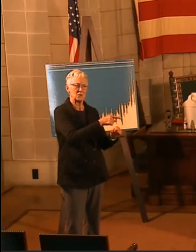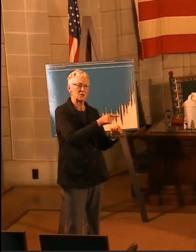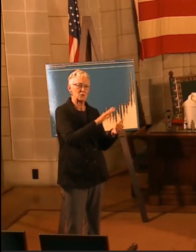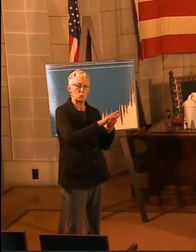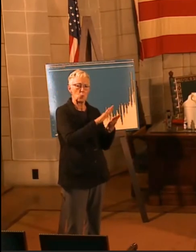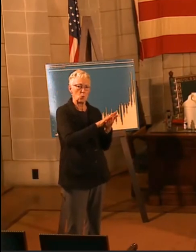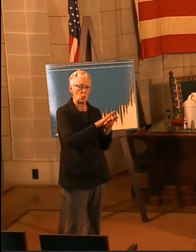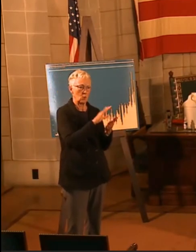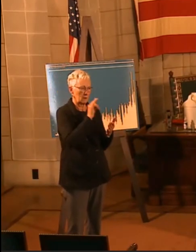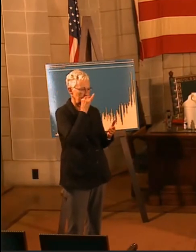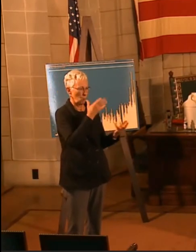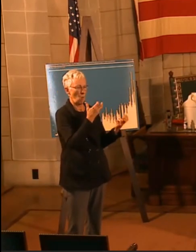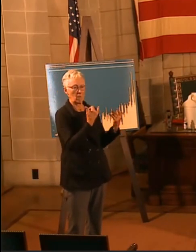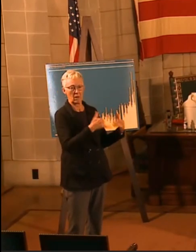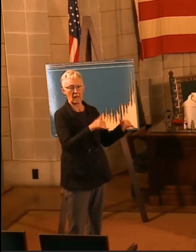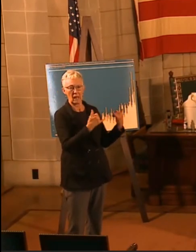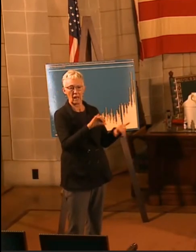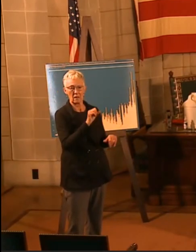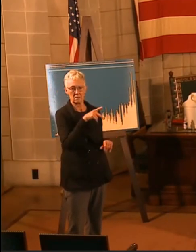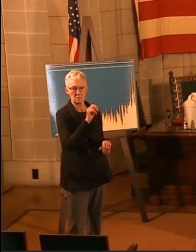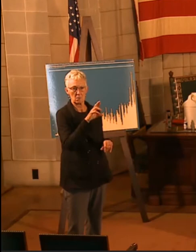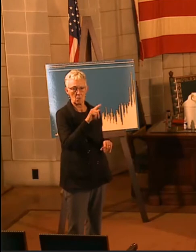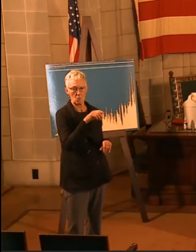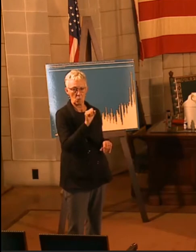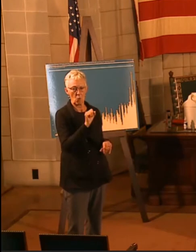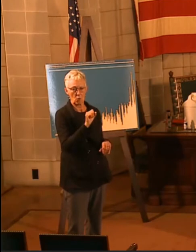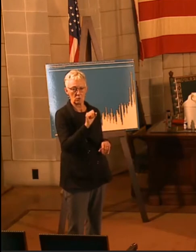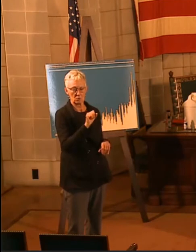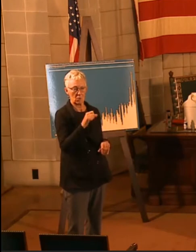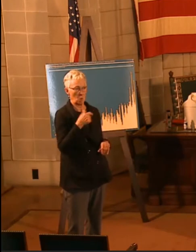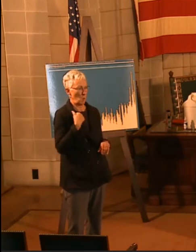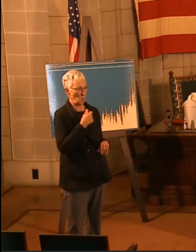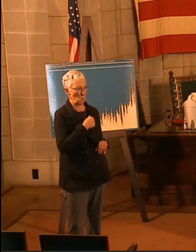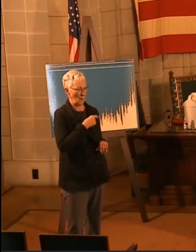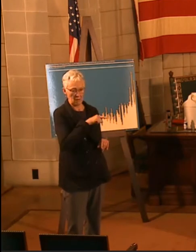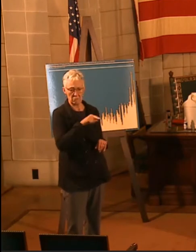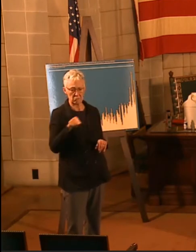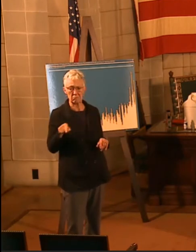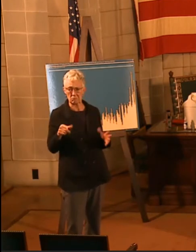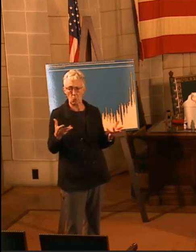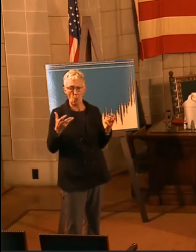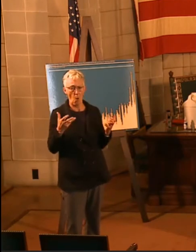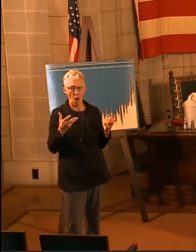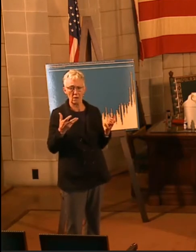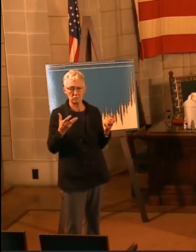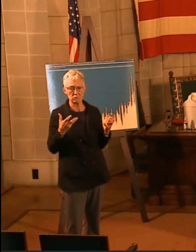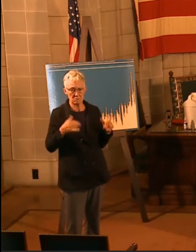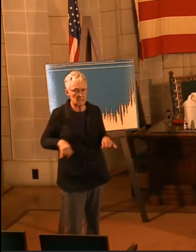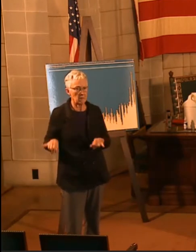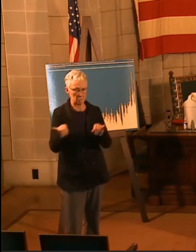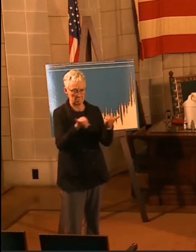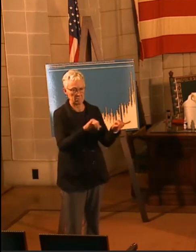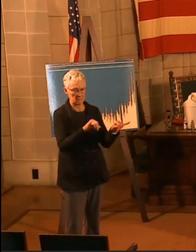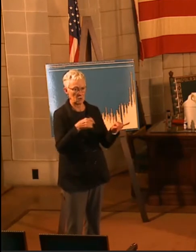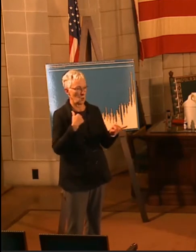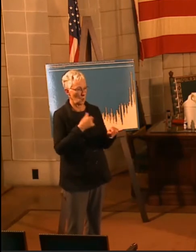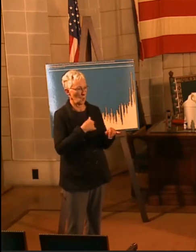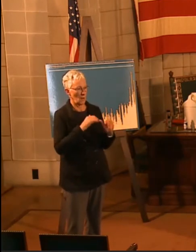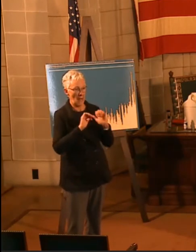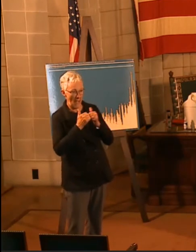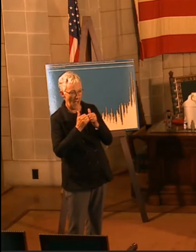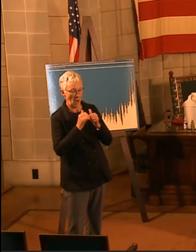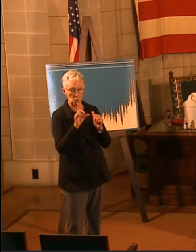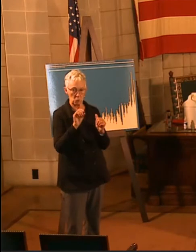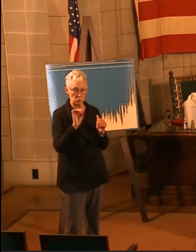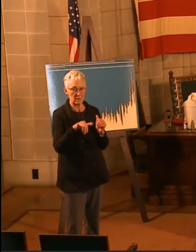activities going is a goal that we can all agree to rally behind, and we believe that accomplishing this goal is what's